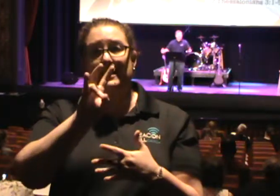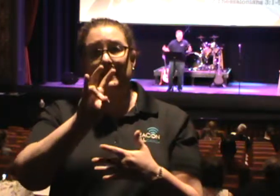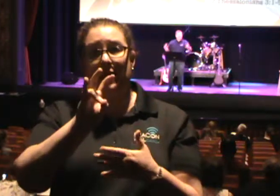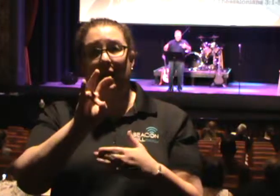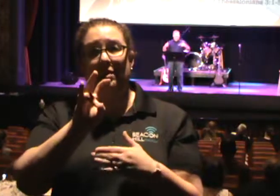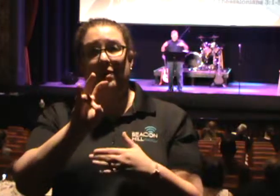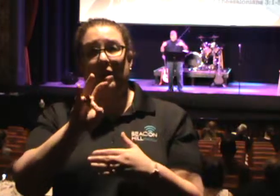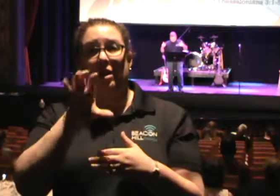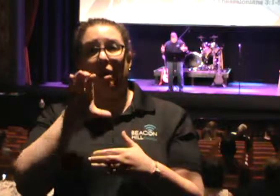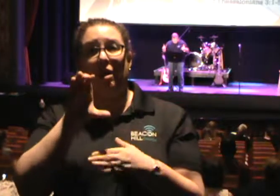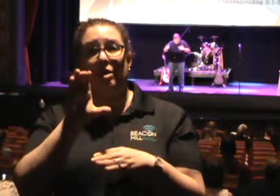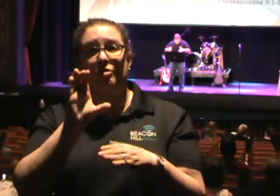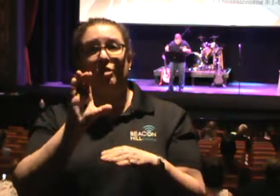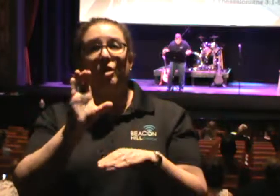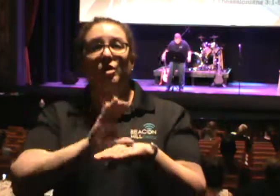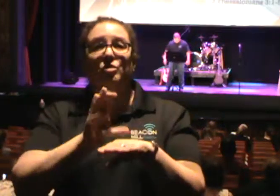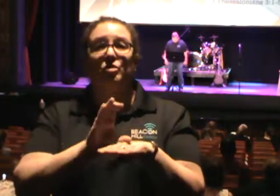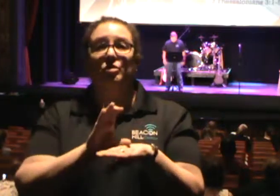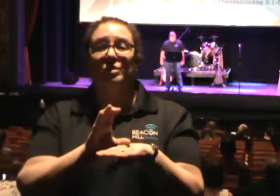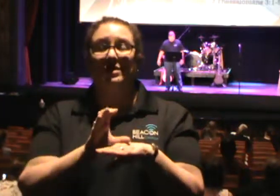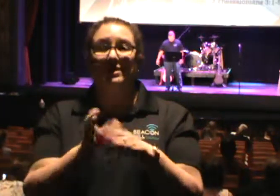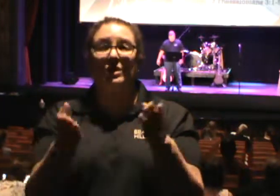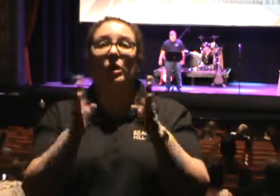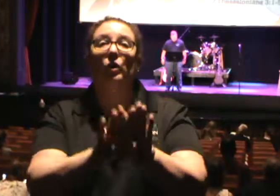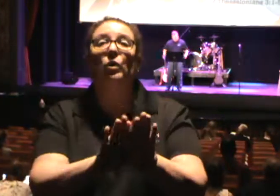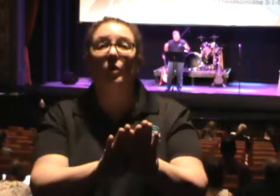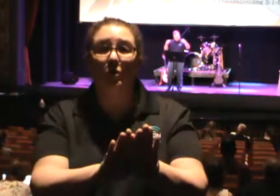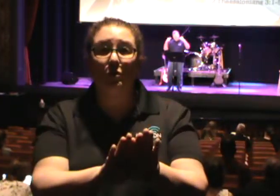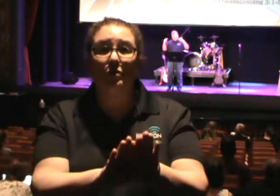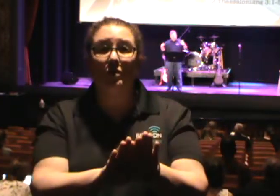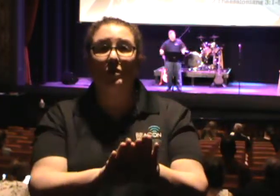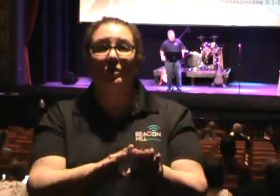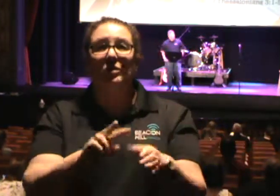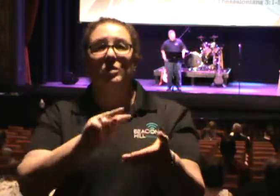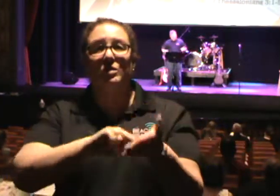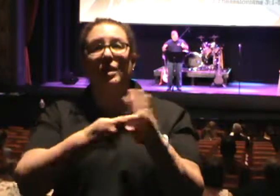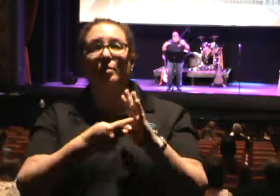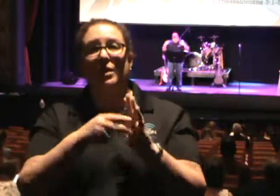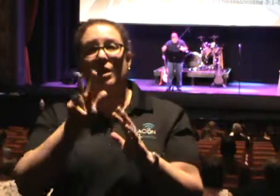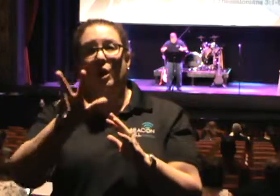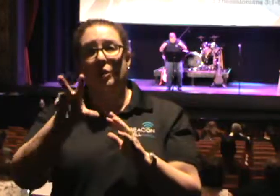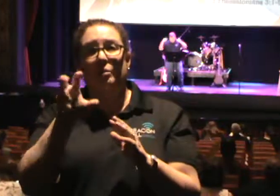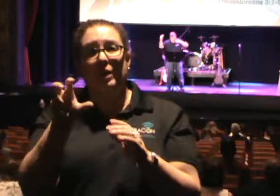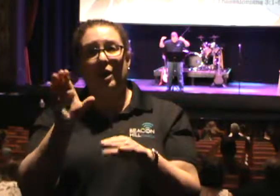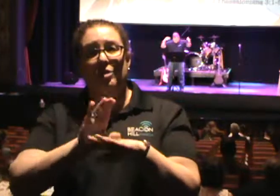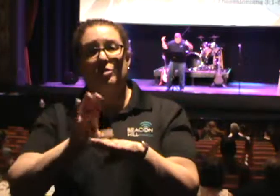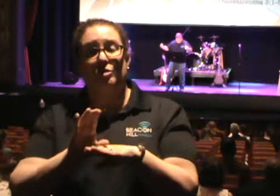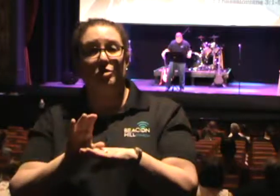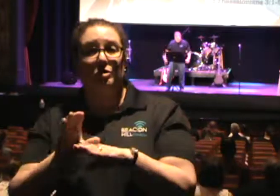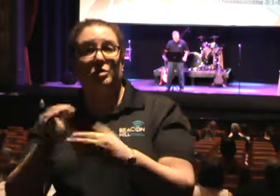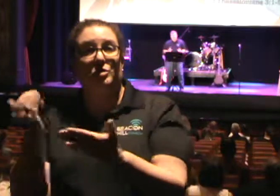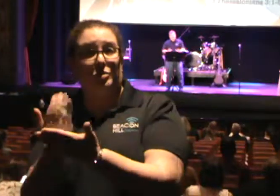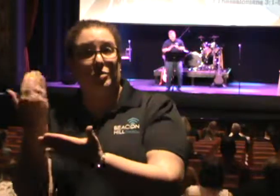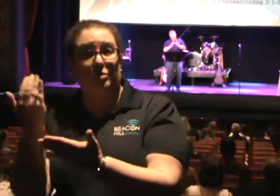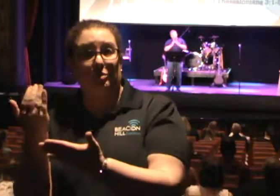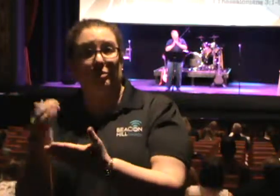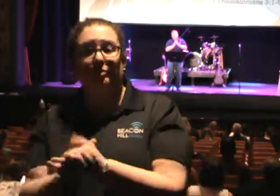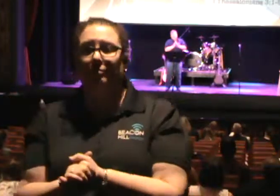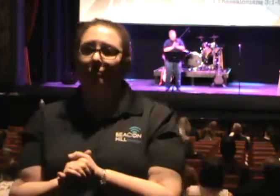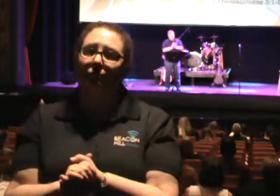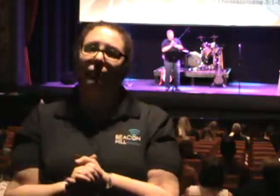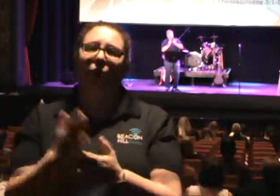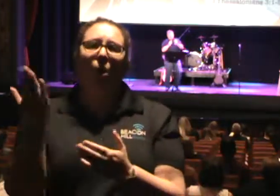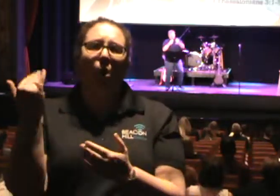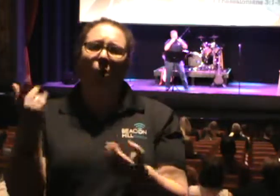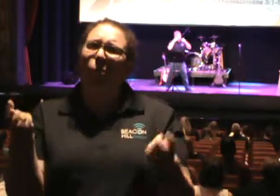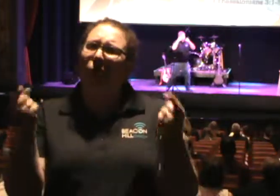That's a debt gain of 300 churches. And so you've got to ask yourself, what is the problem? Why is this happening? And I think the